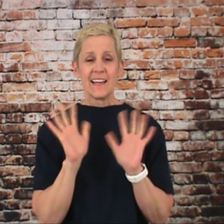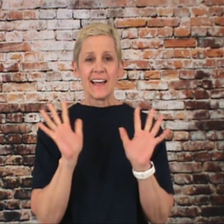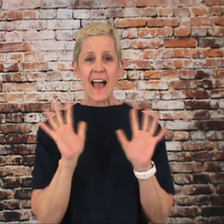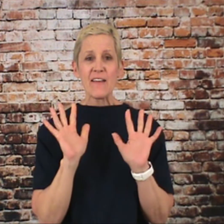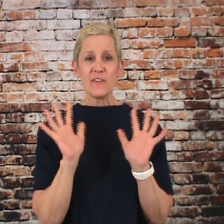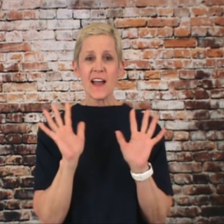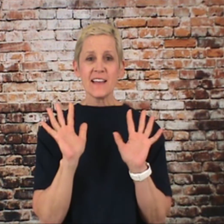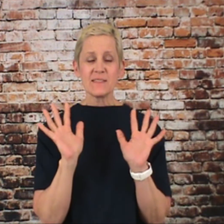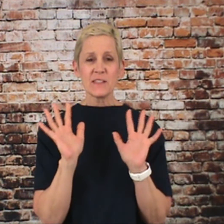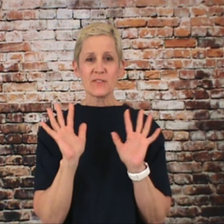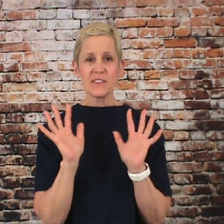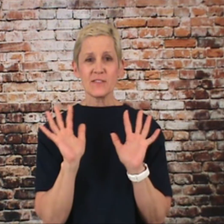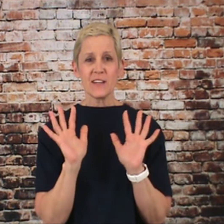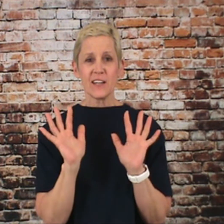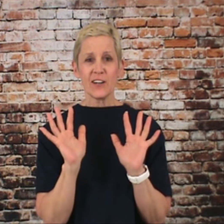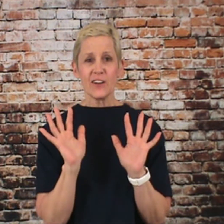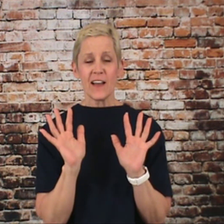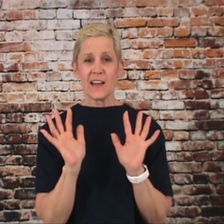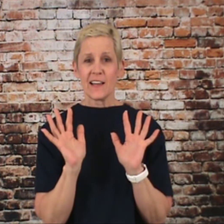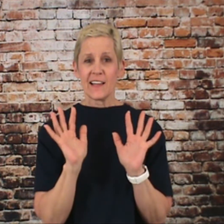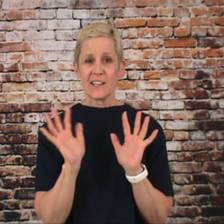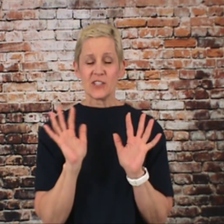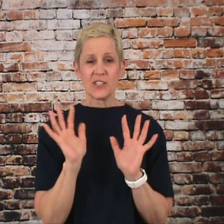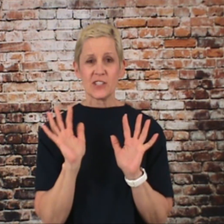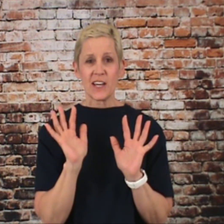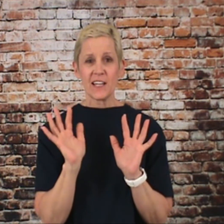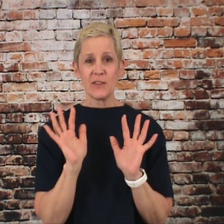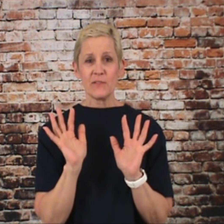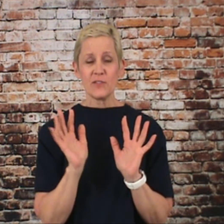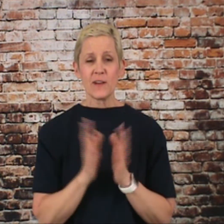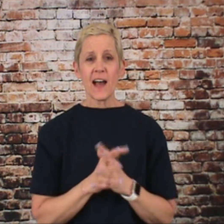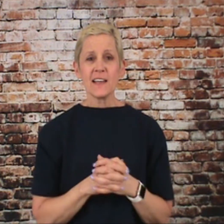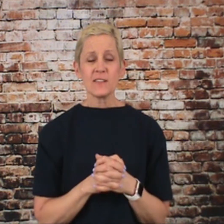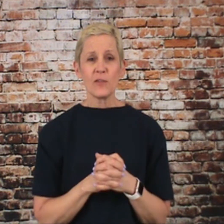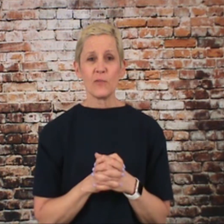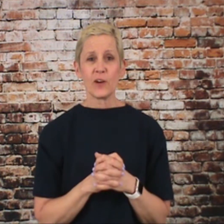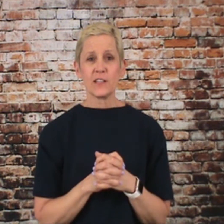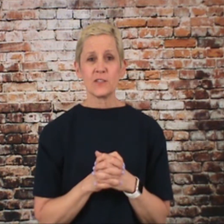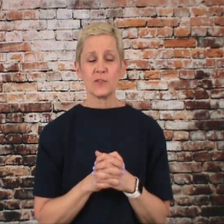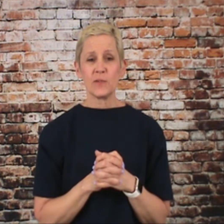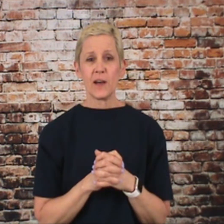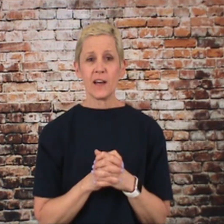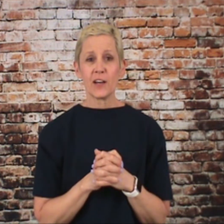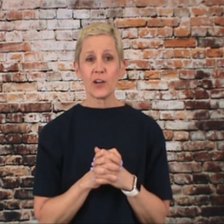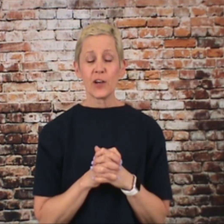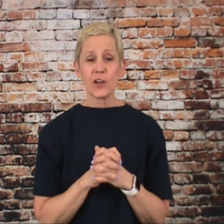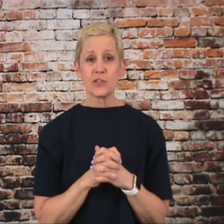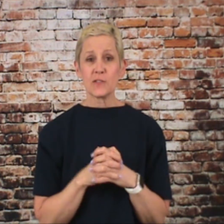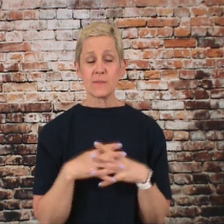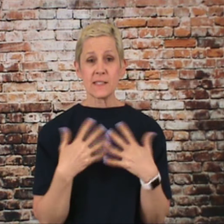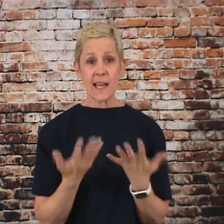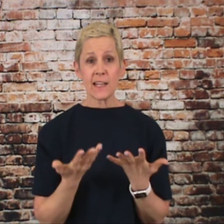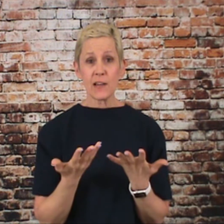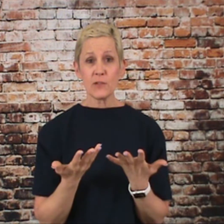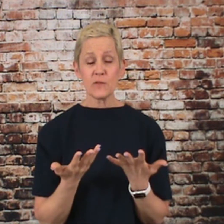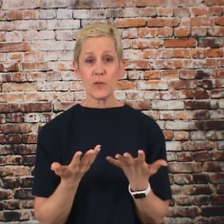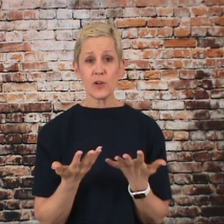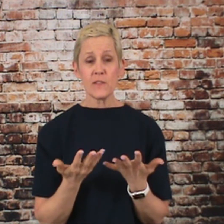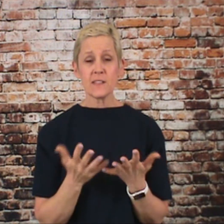Hi friends, Ms. Crystal here. Just checking in with you guys. Wanted to do some sign language for you this